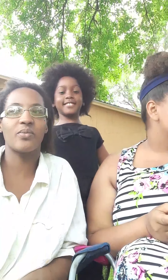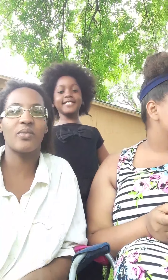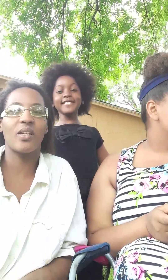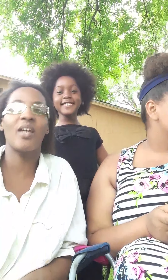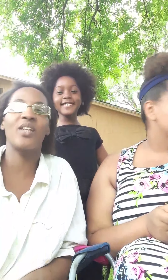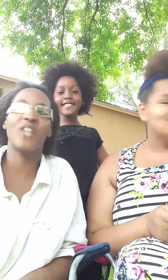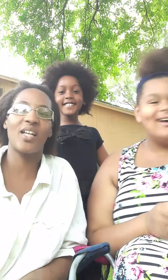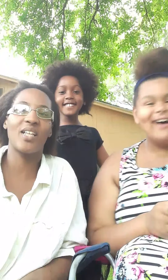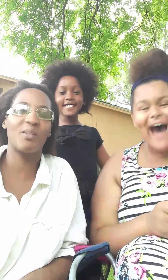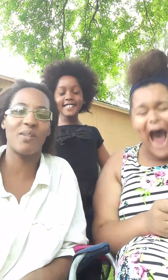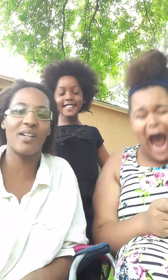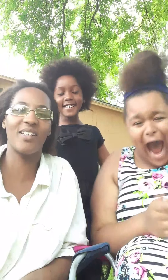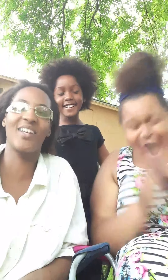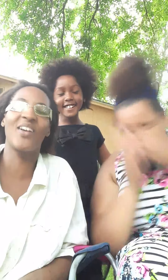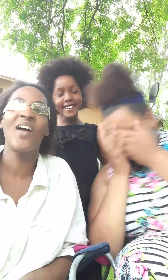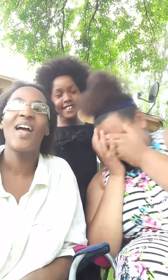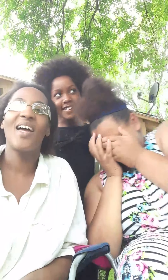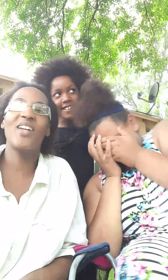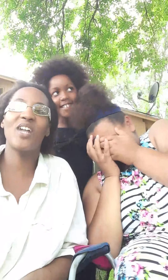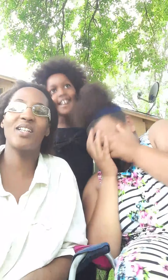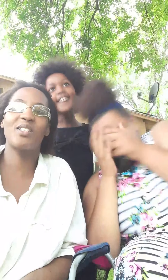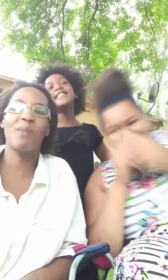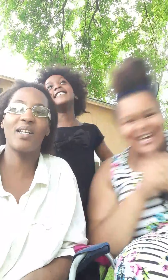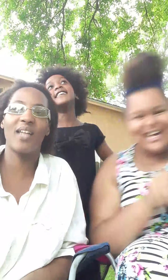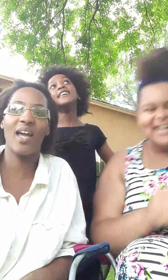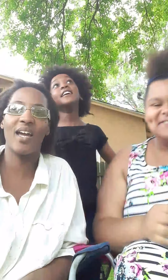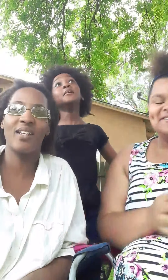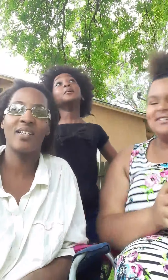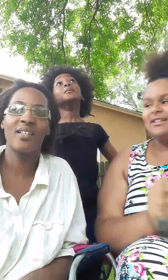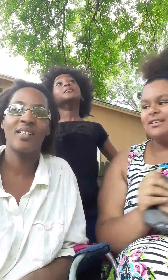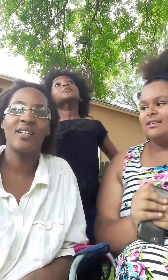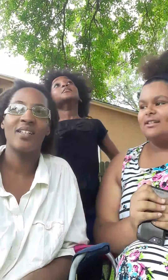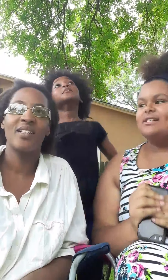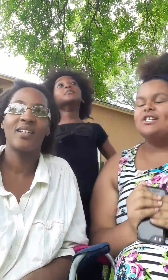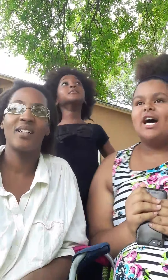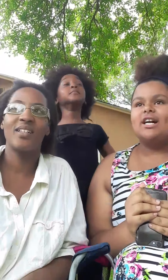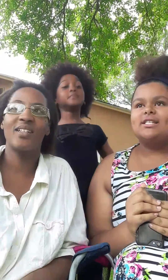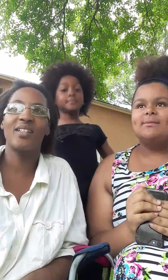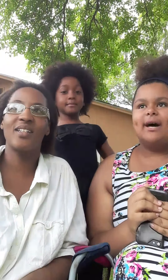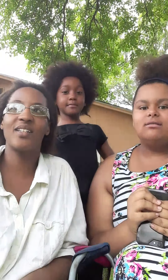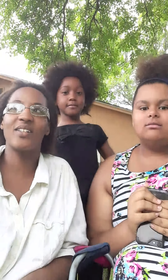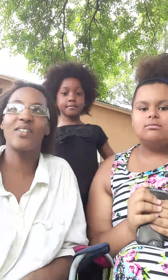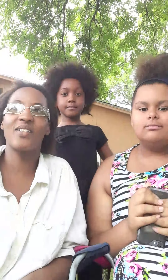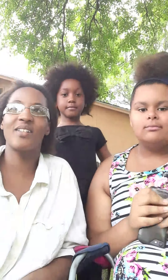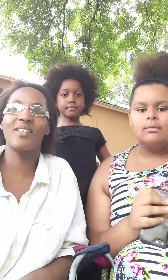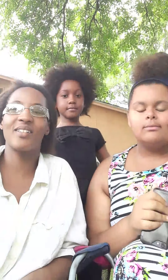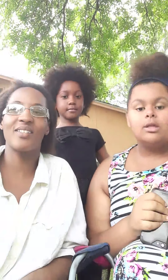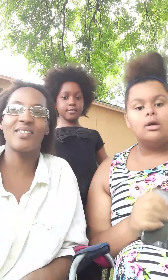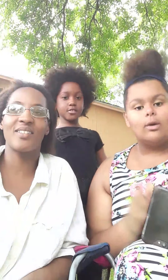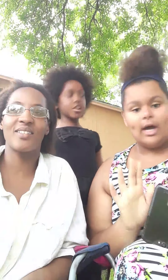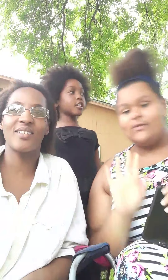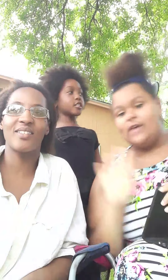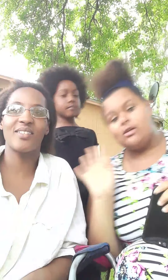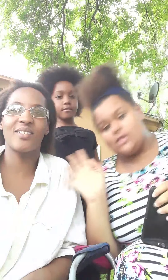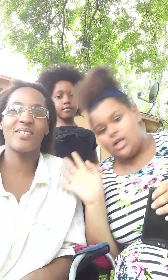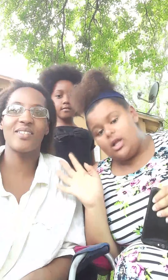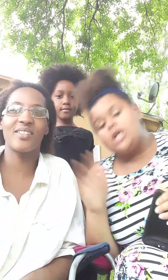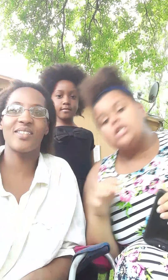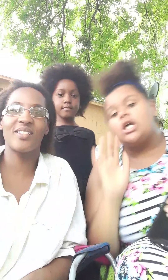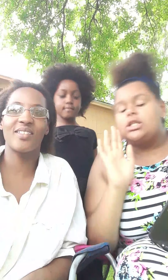and shout out to and shout out to my dad shout out to my shout out to my